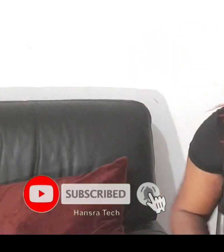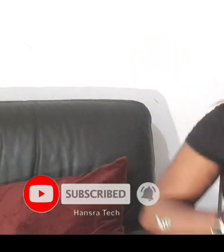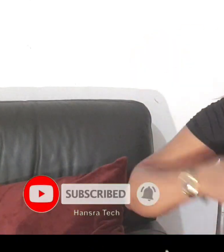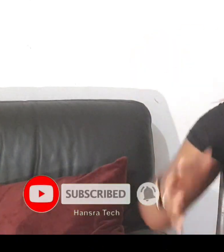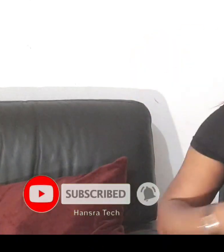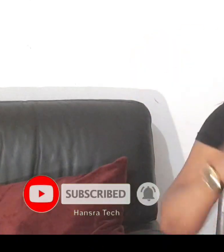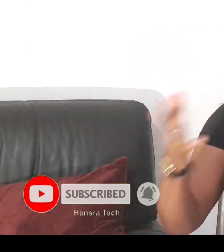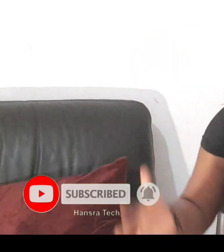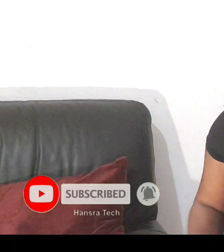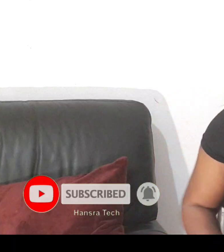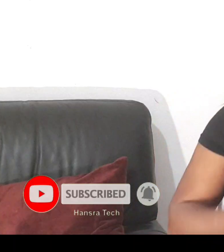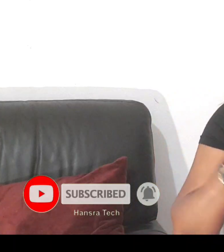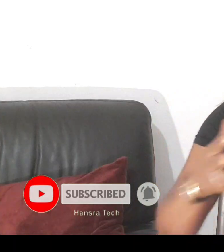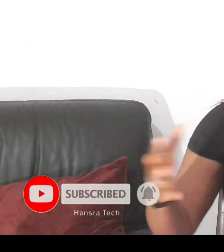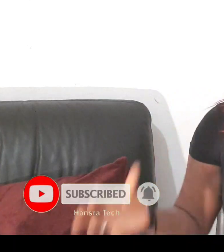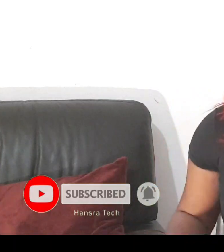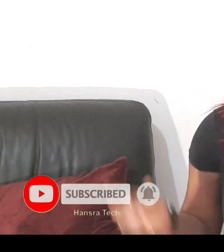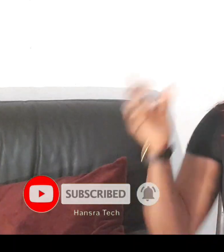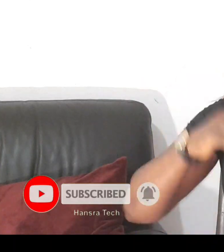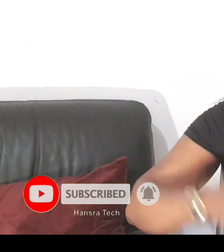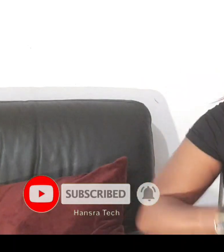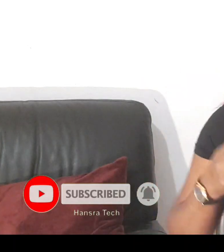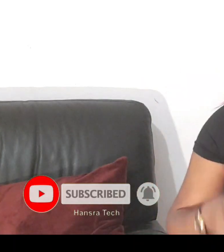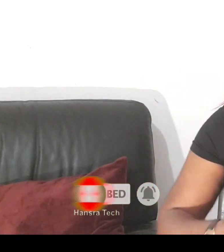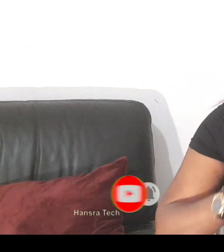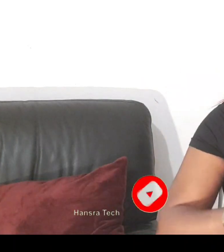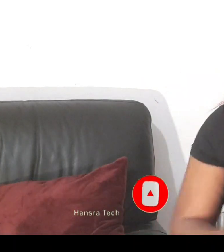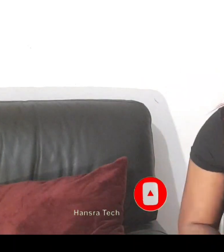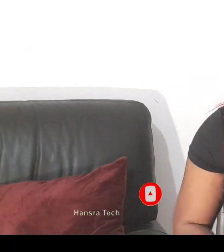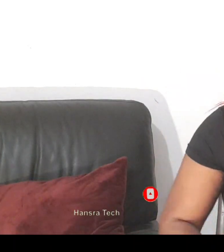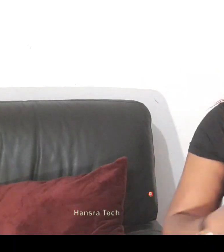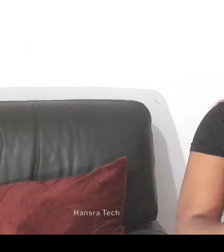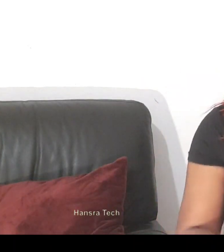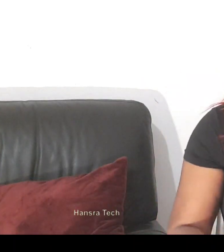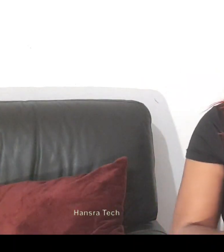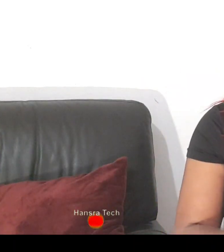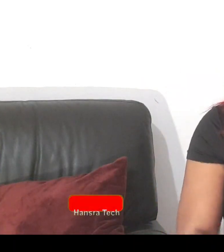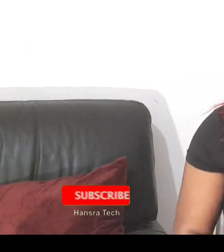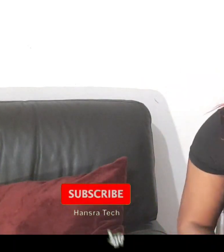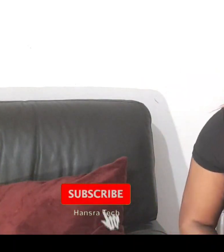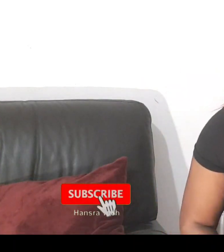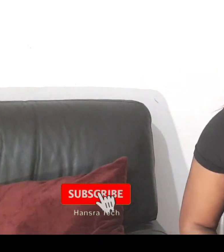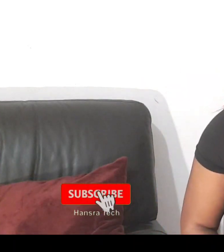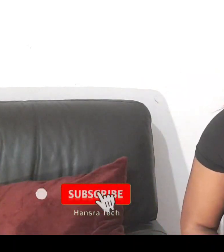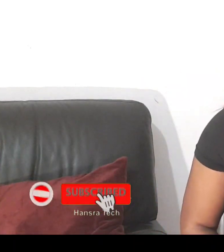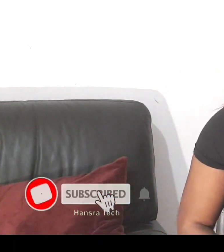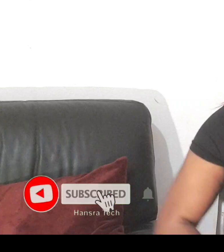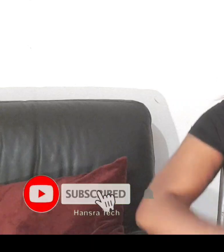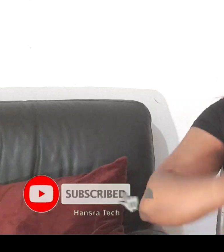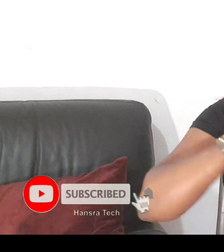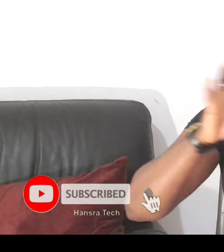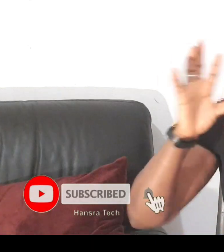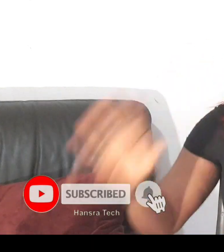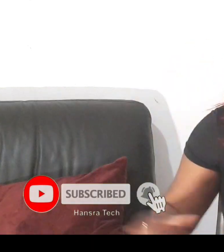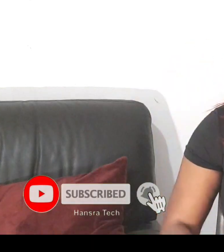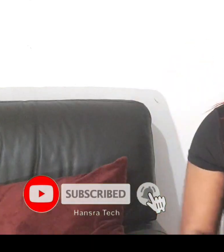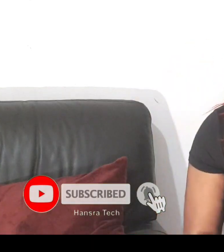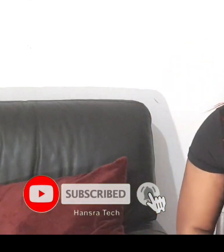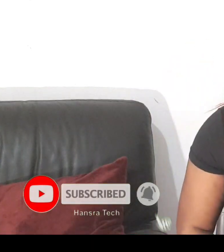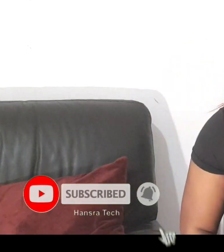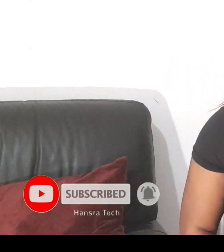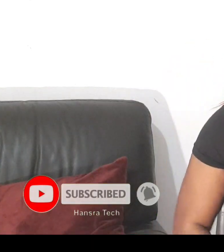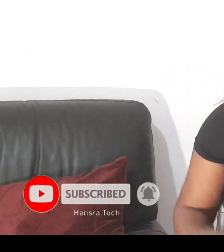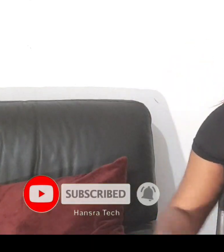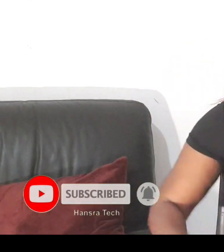is no country all country are rich john what is richness in the country is how you are really moving that country that is the richness